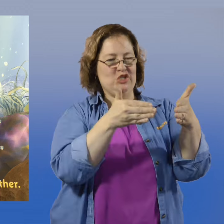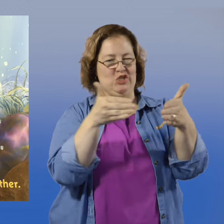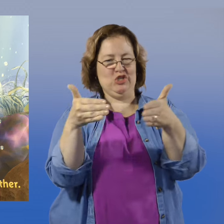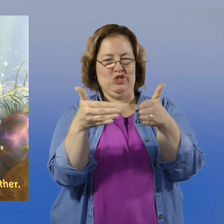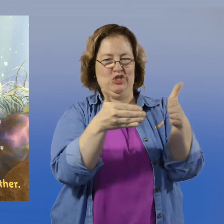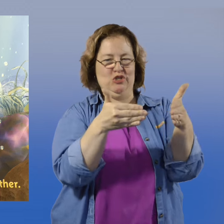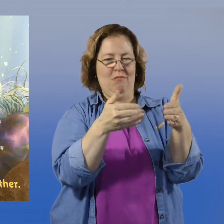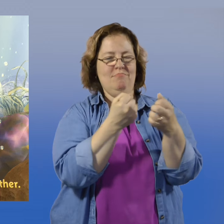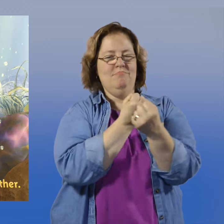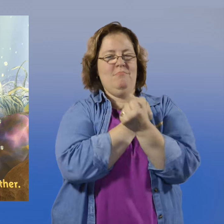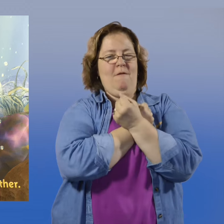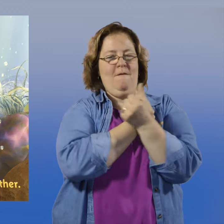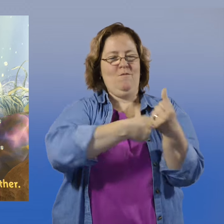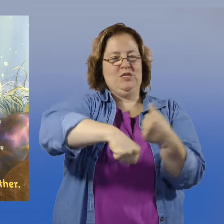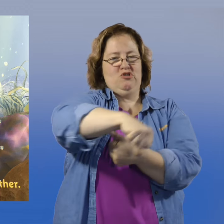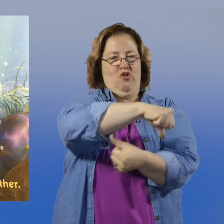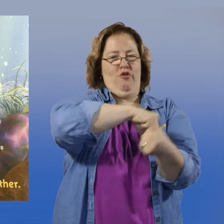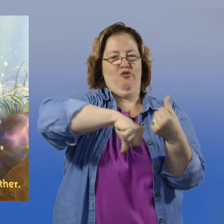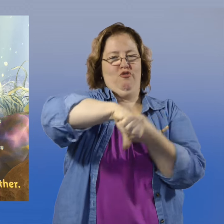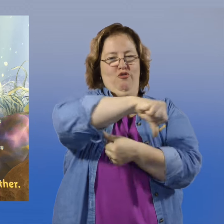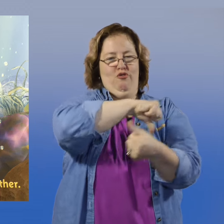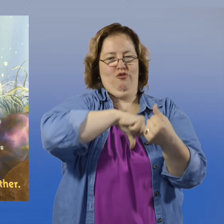fish in love with each other.